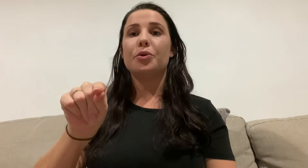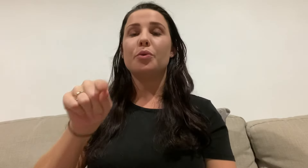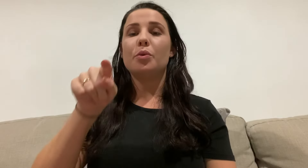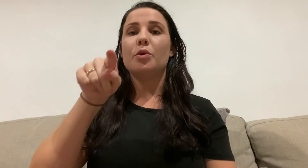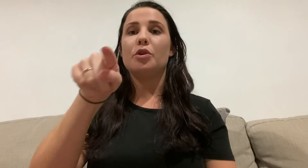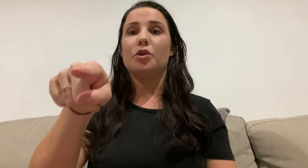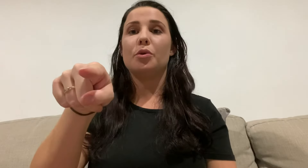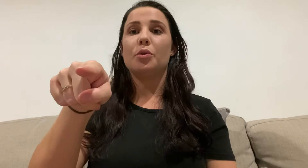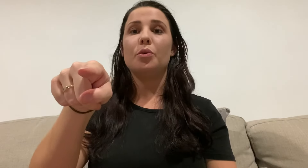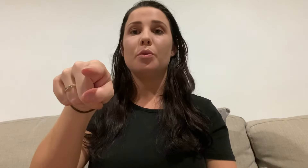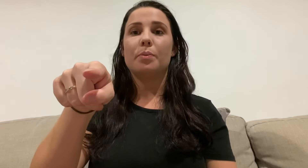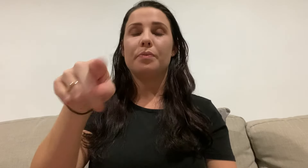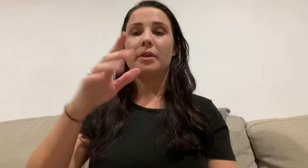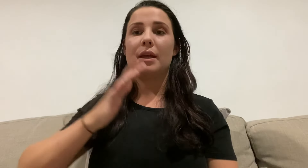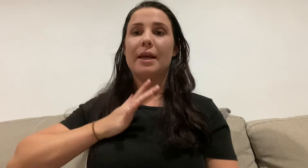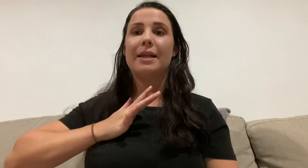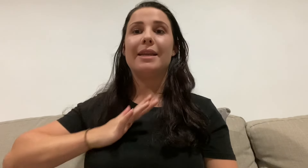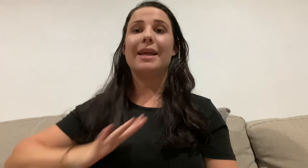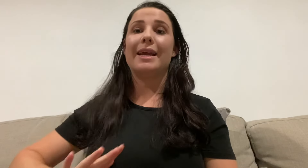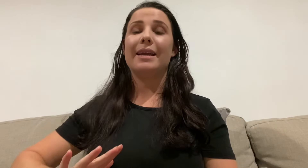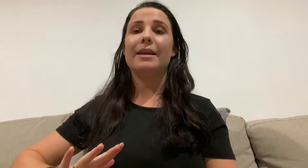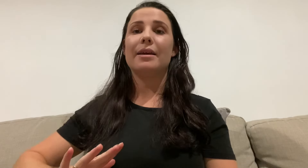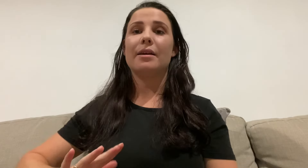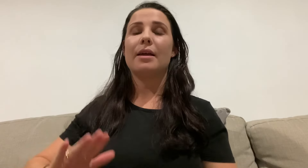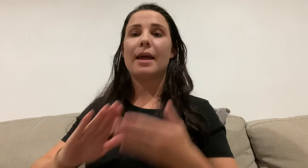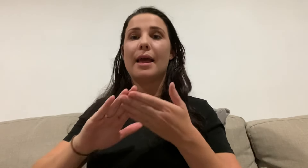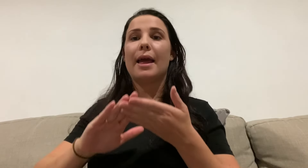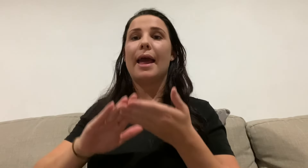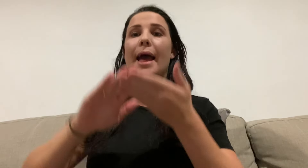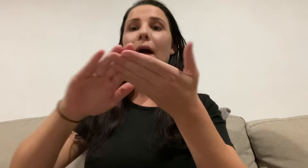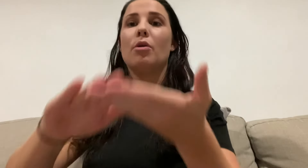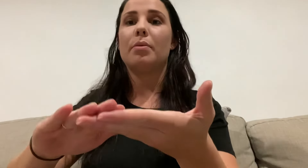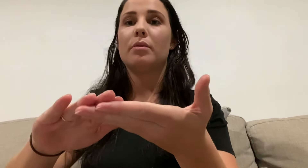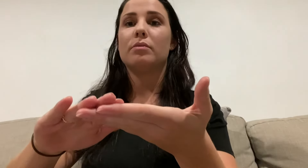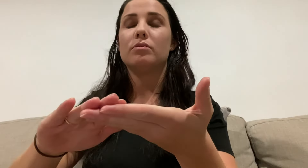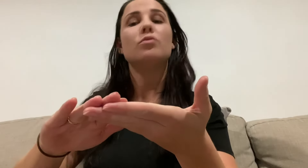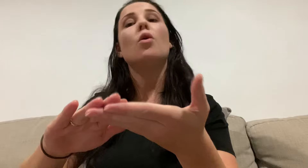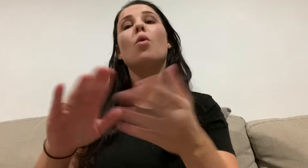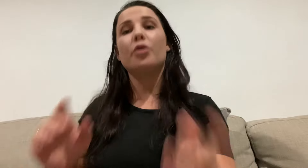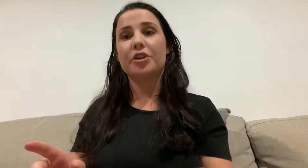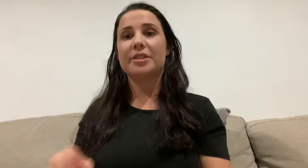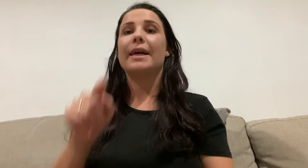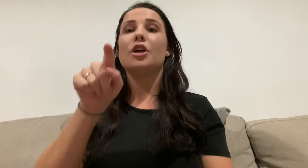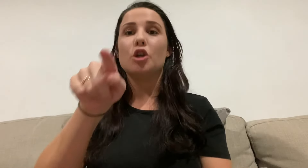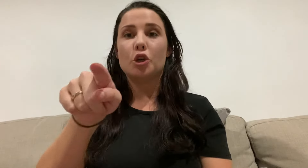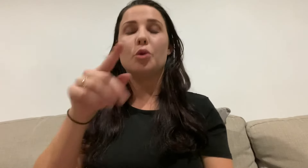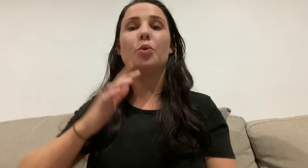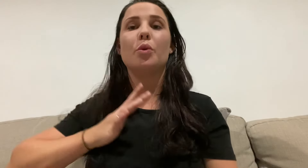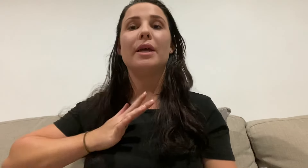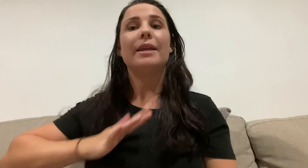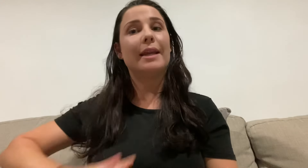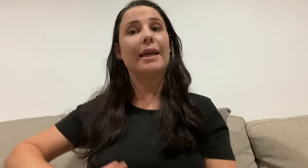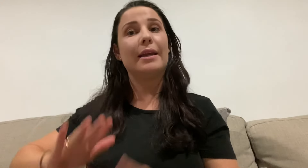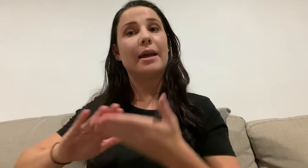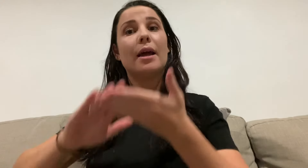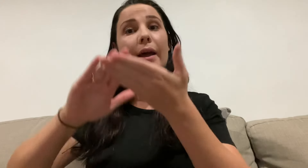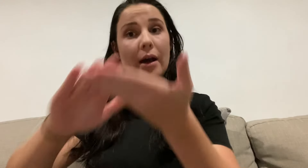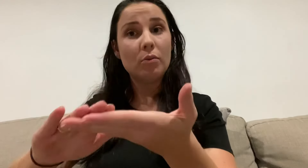you need help? Or you could just say, you need help help